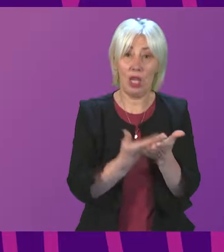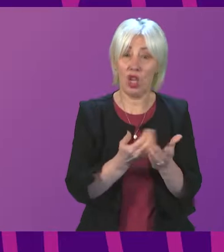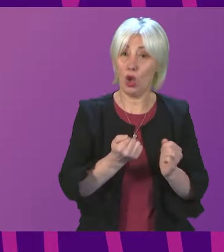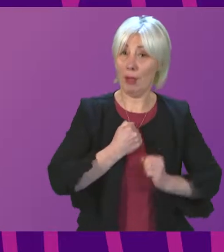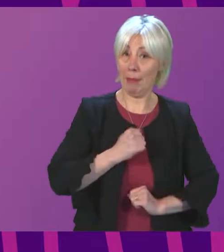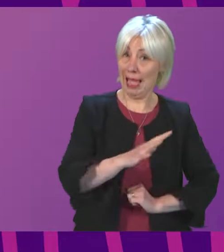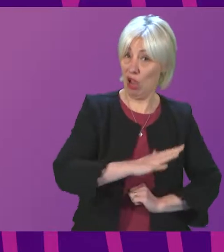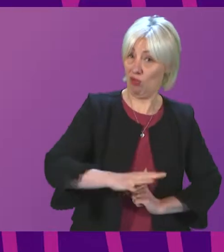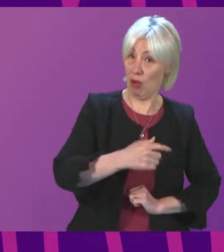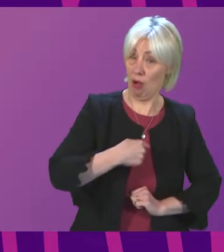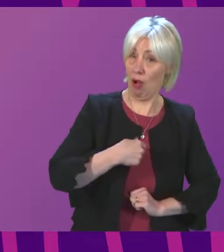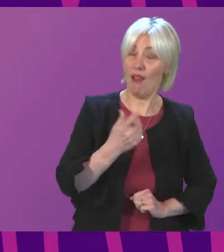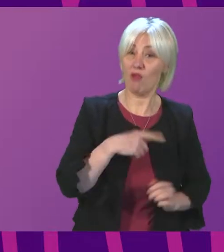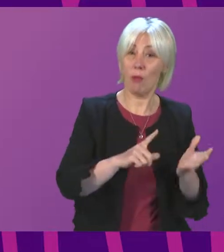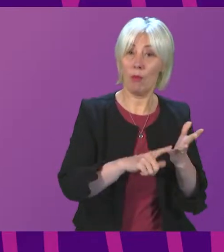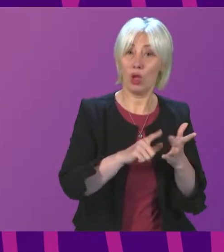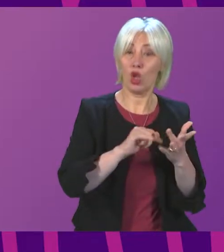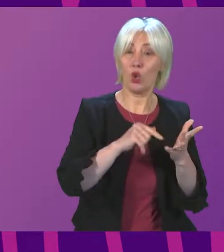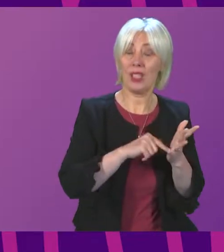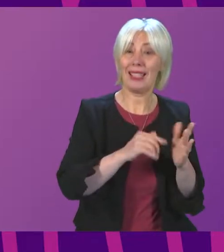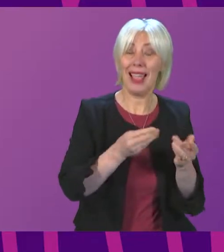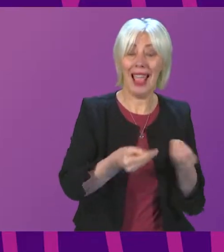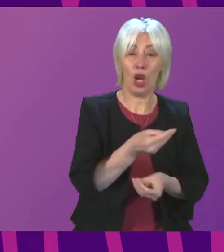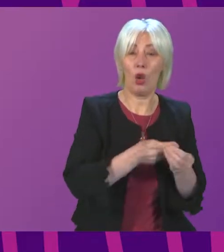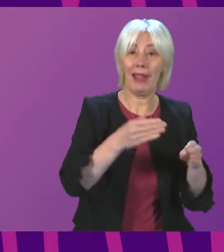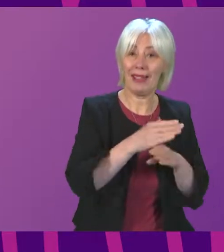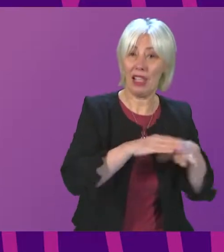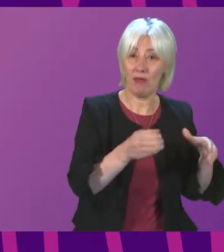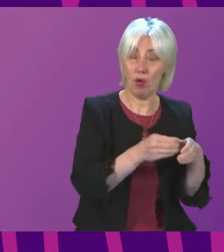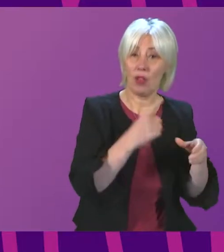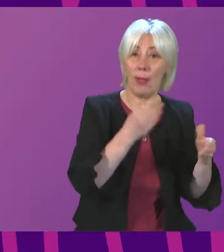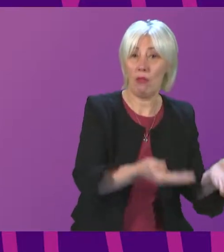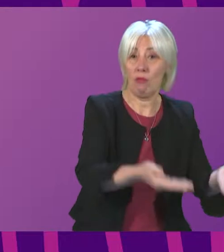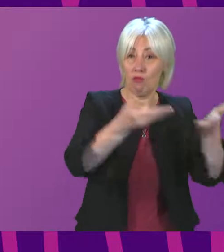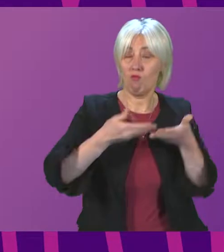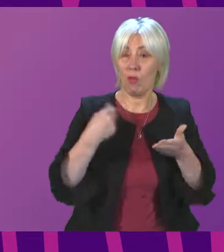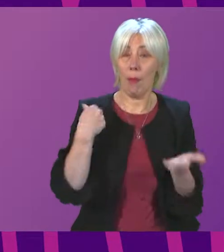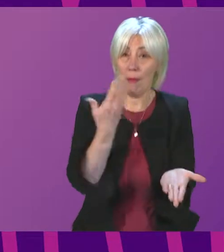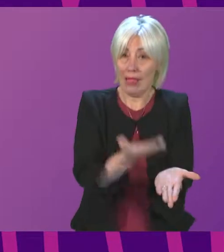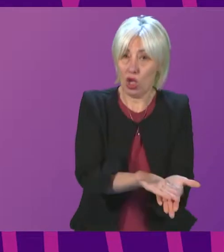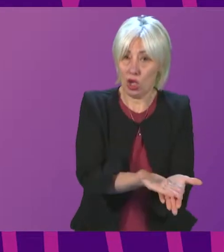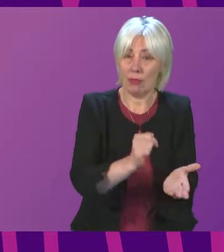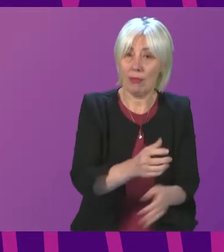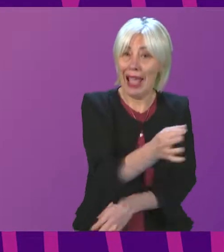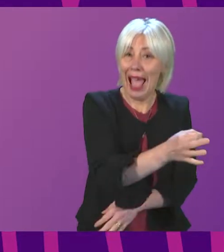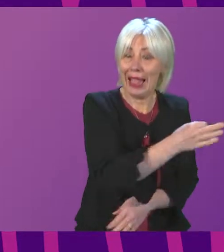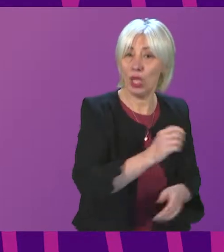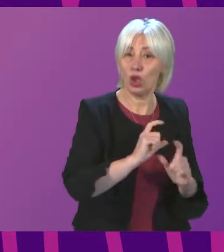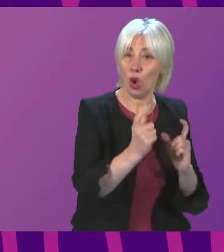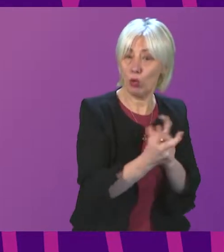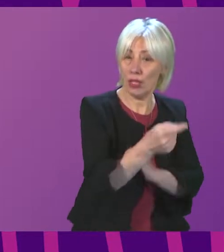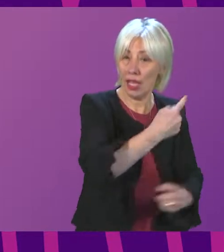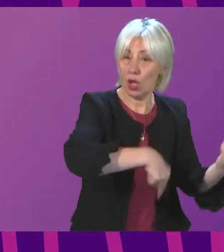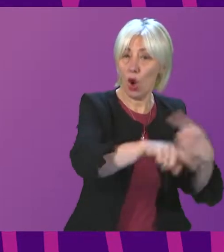constituency on behalf of the US Economic Task Force in bringing this petition to you. As island communities, we're all